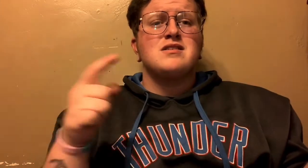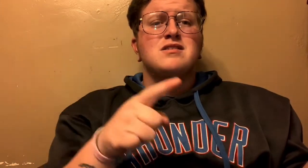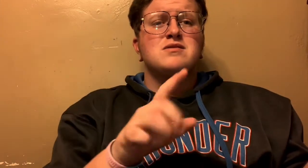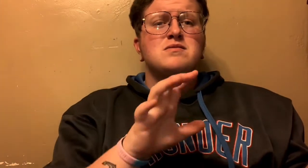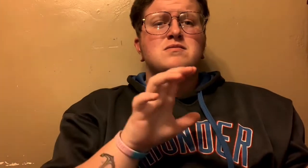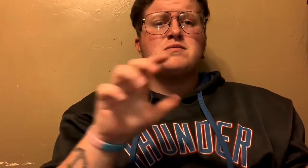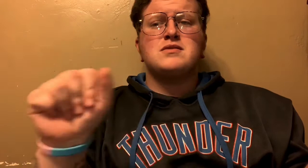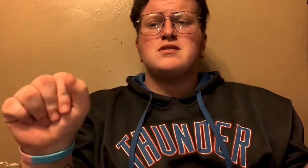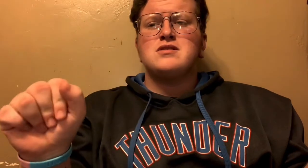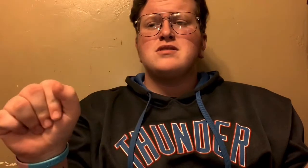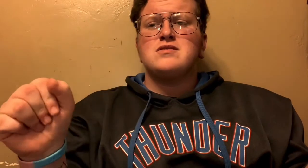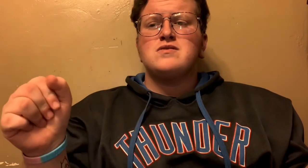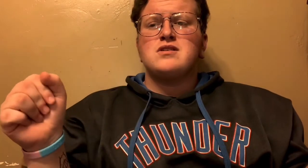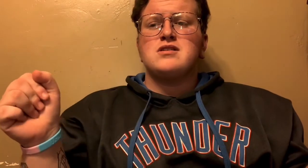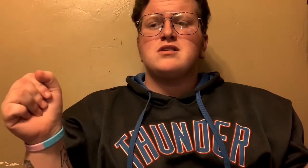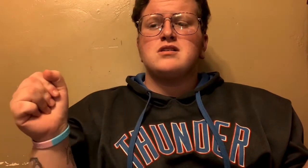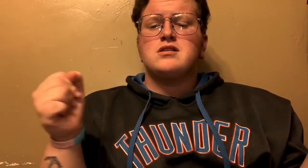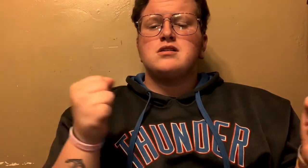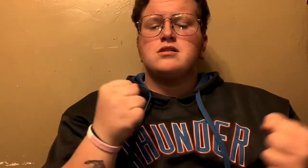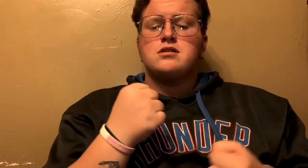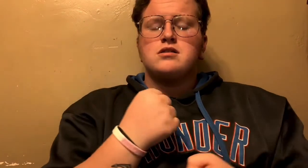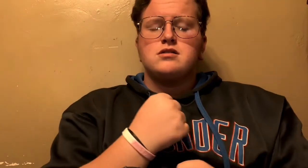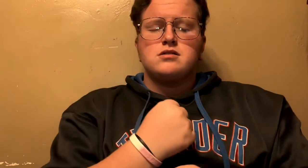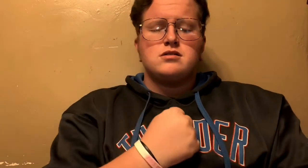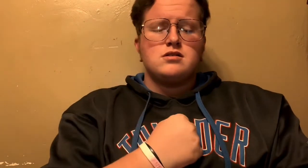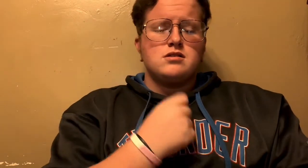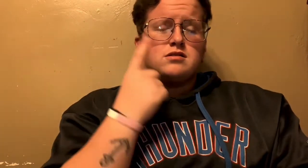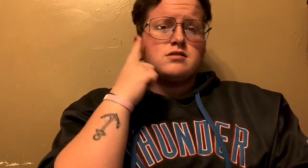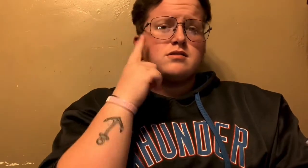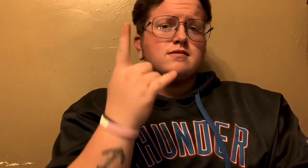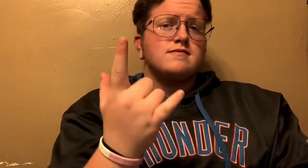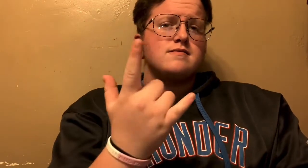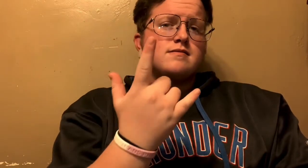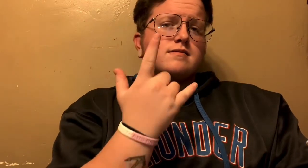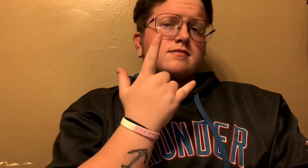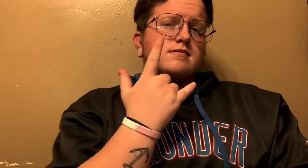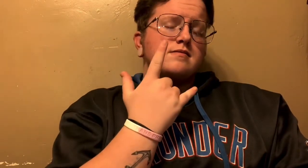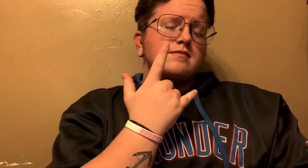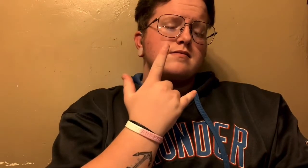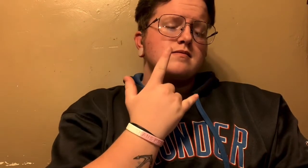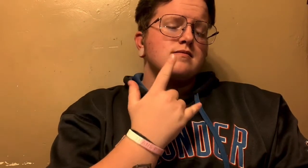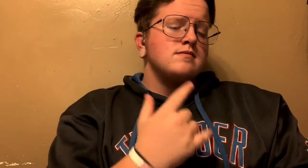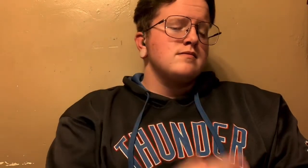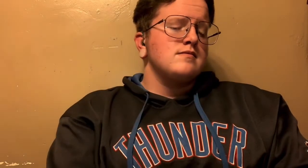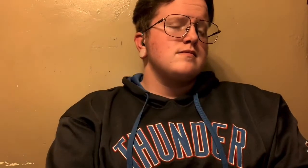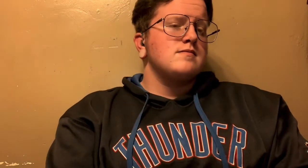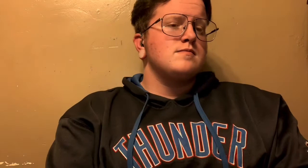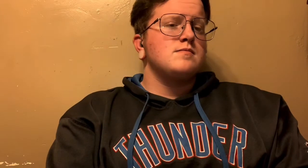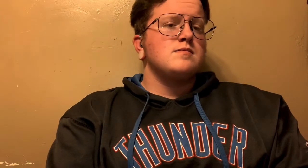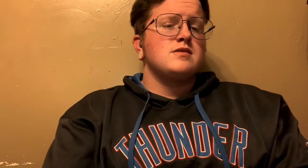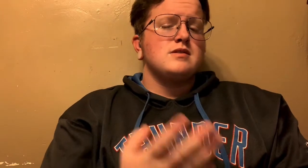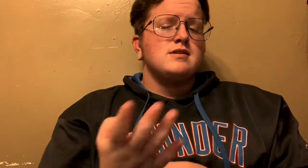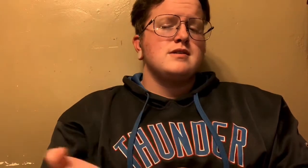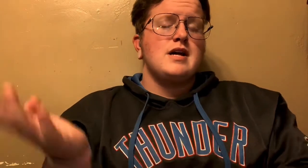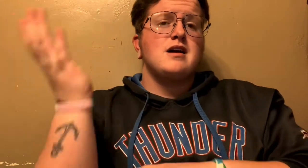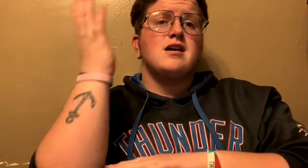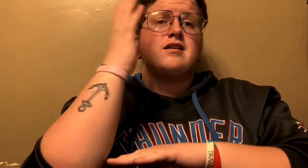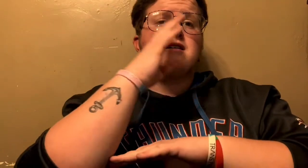and then you pull the rug I always get it kind of used to be, and so will you look But now the day